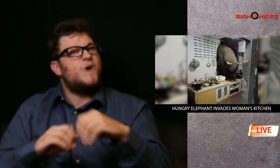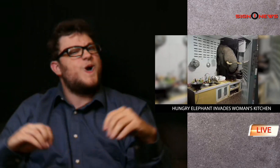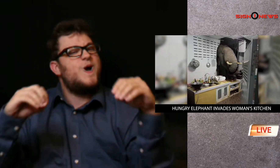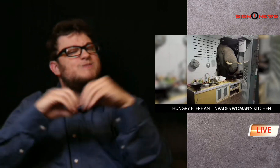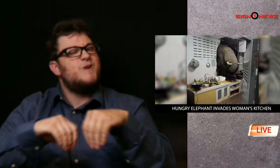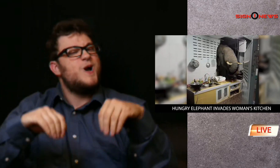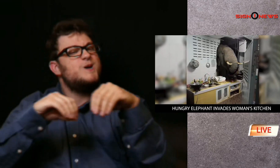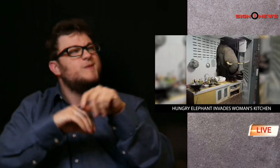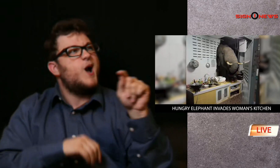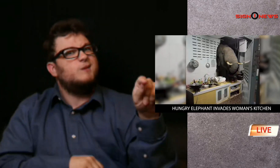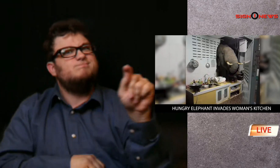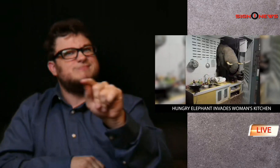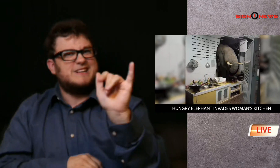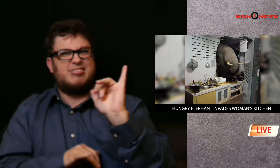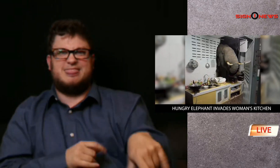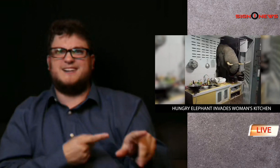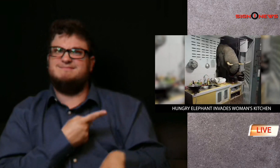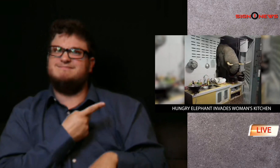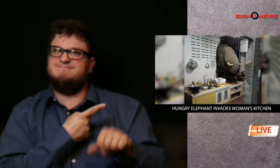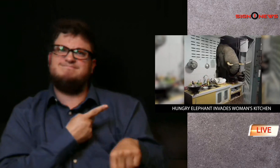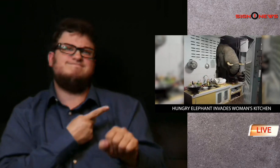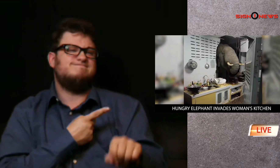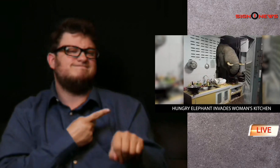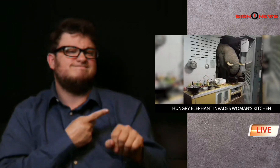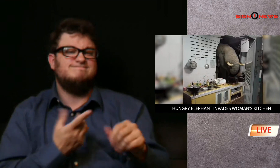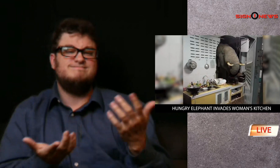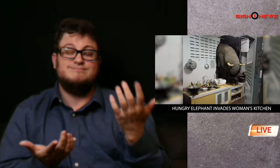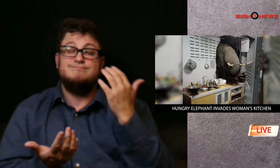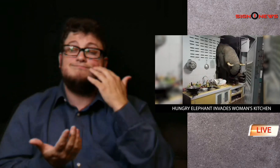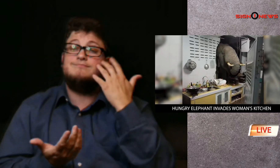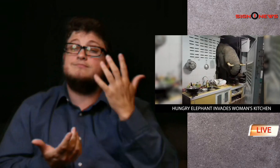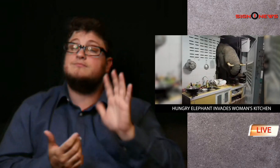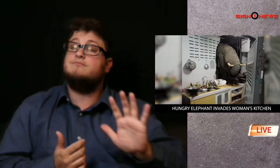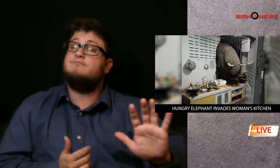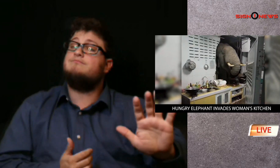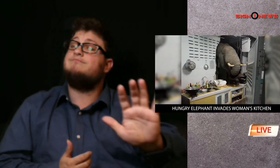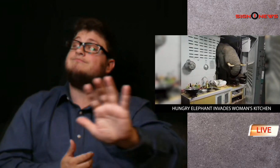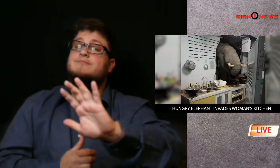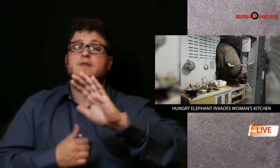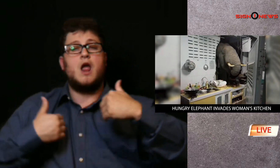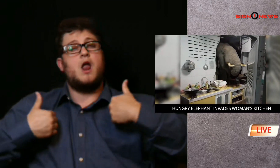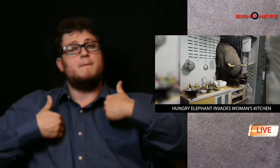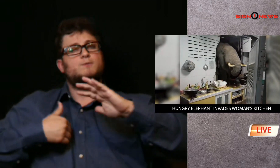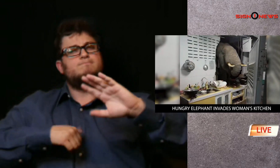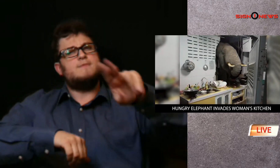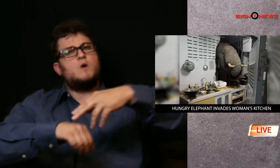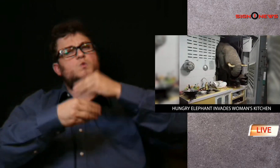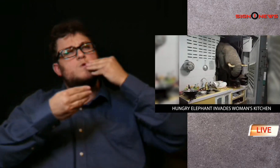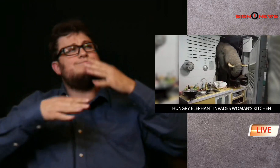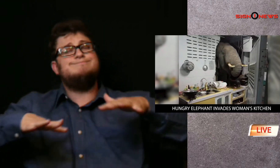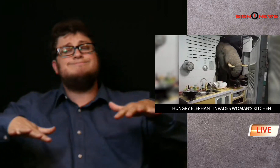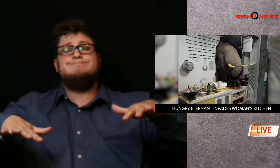wildlife officials say they are seeing more and more encounters like this as human developments